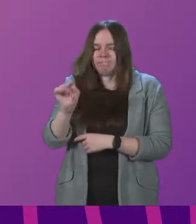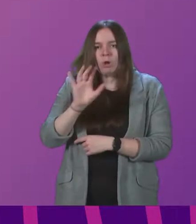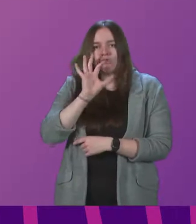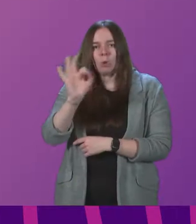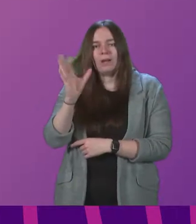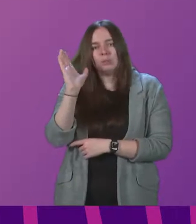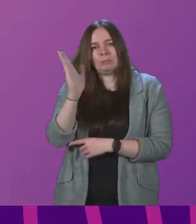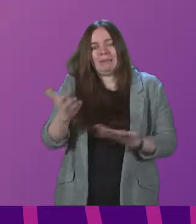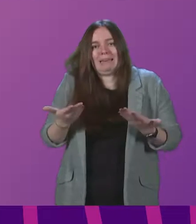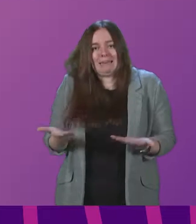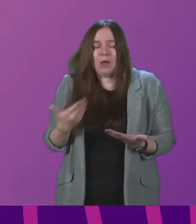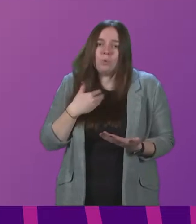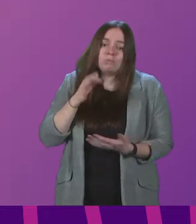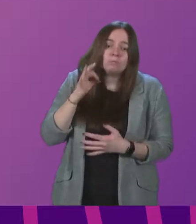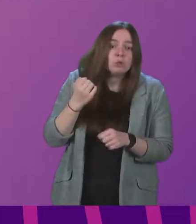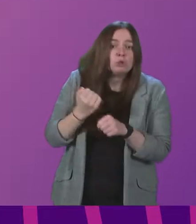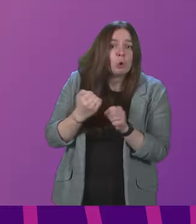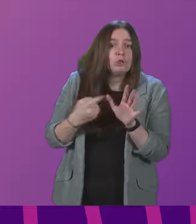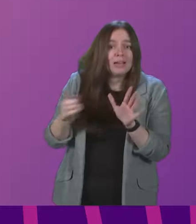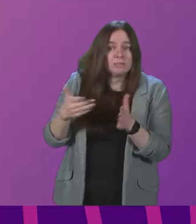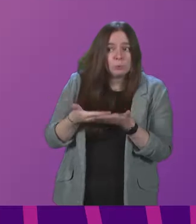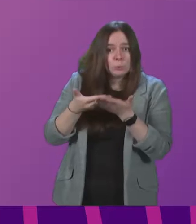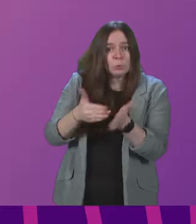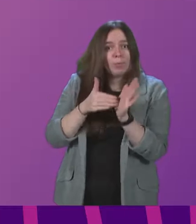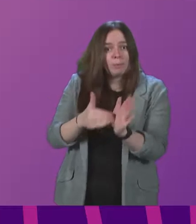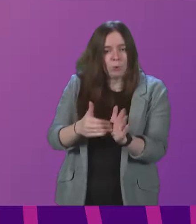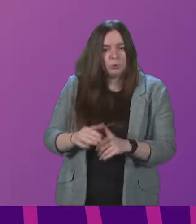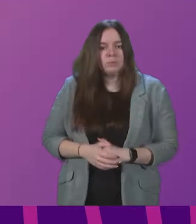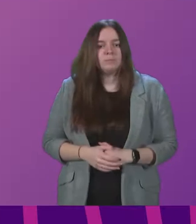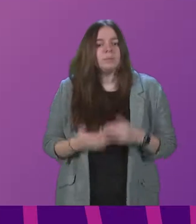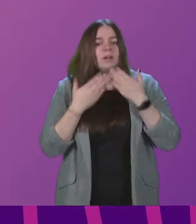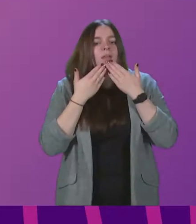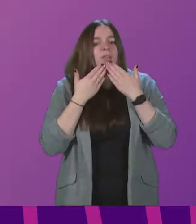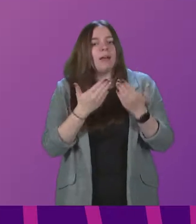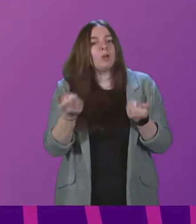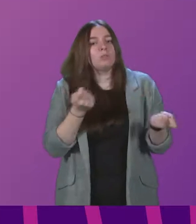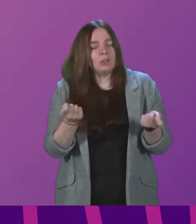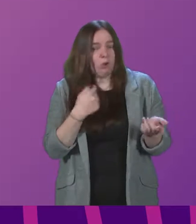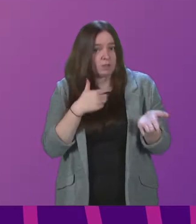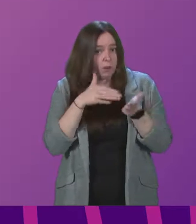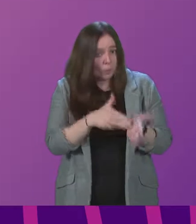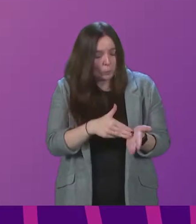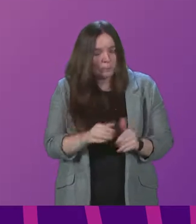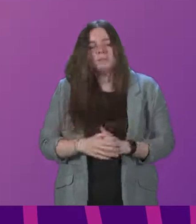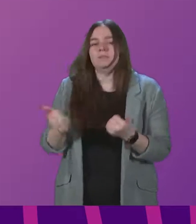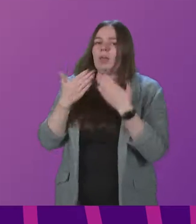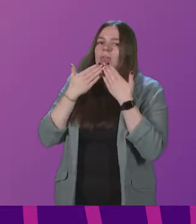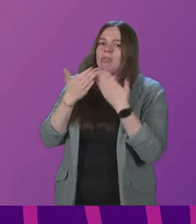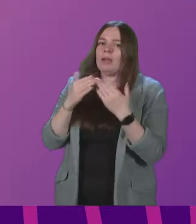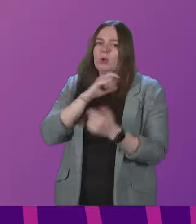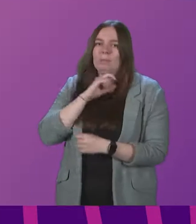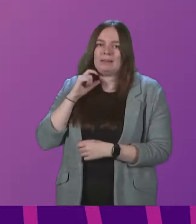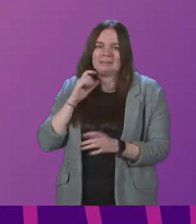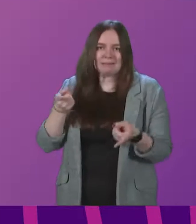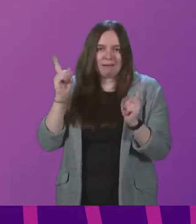button now. I call on George Adam to move the motion. Thank you, President and Officer. I am moved. Thank you, Minister.